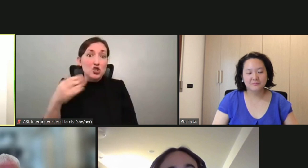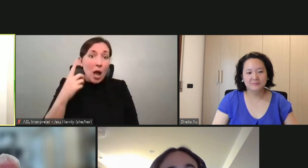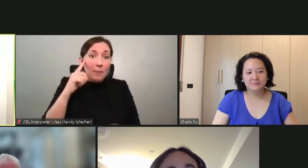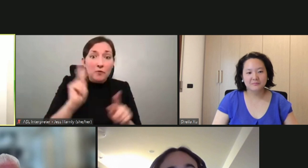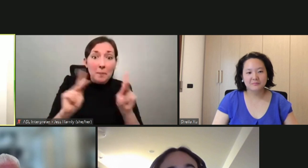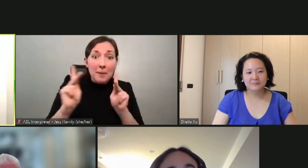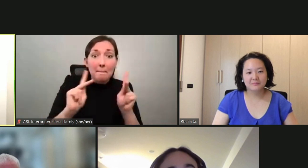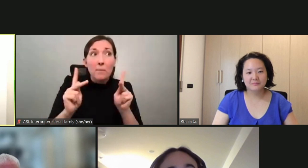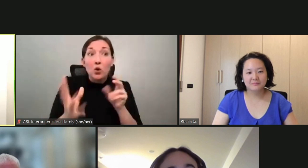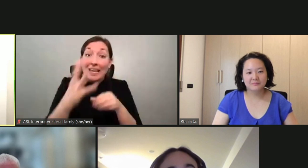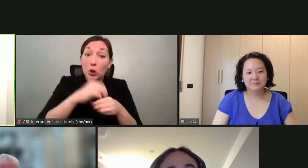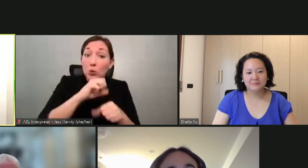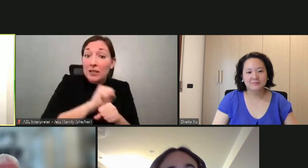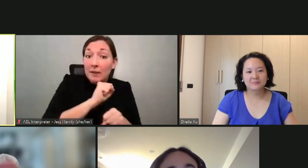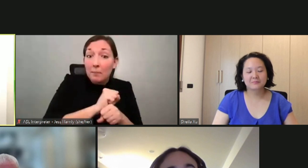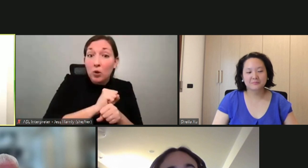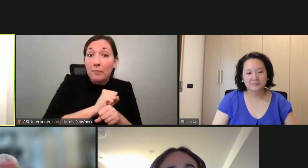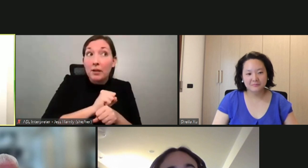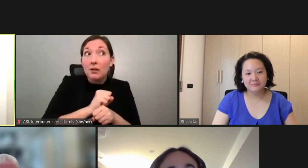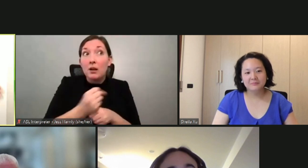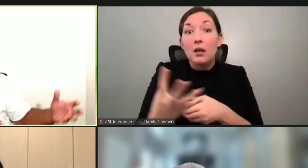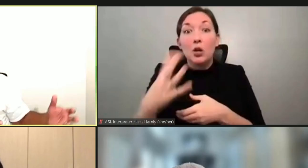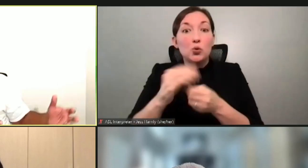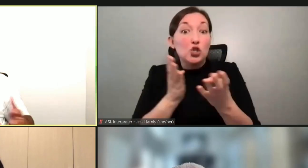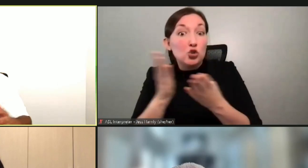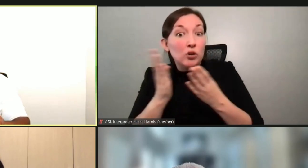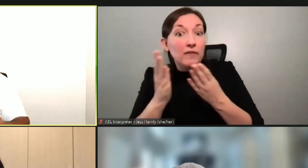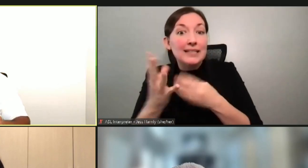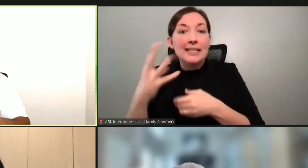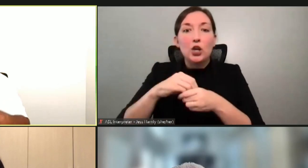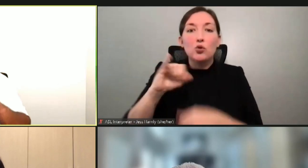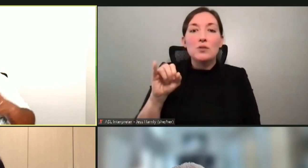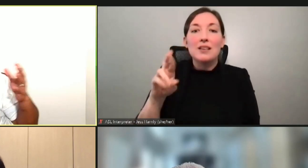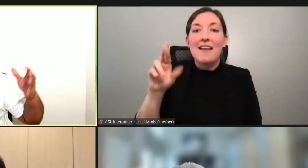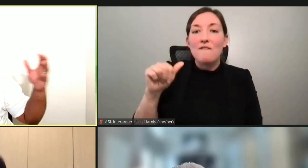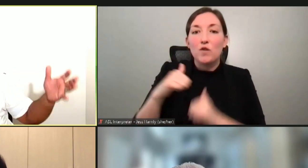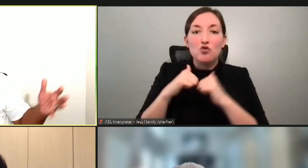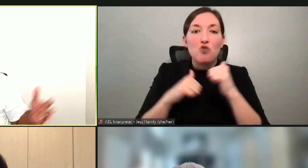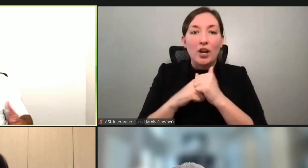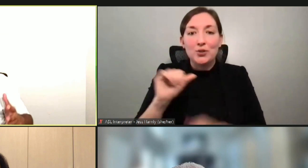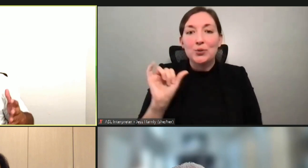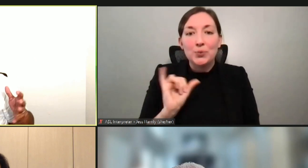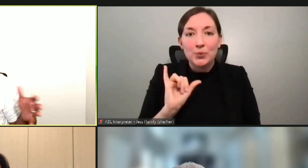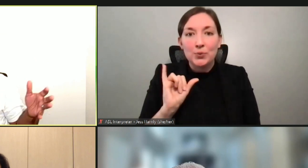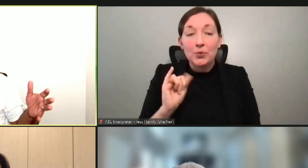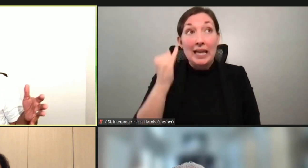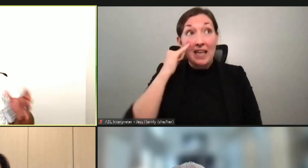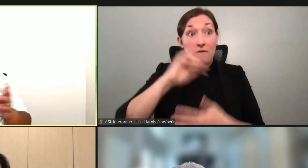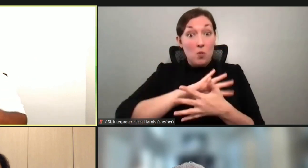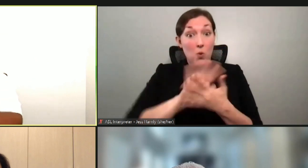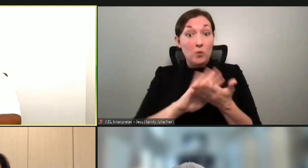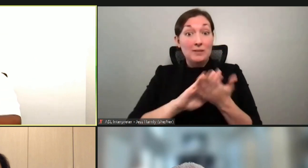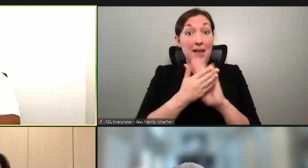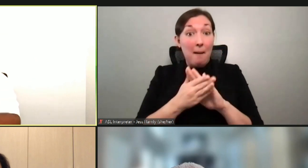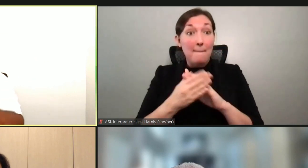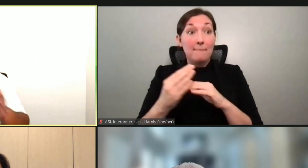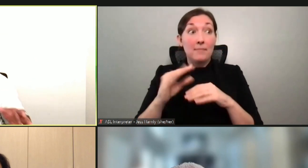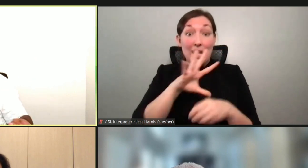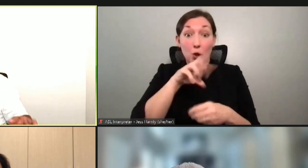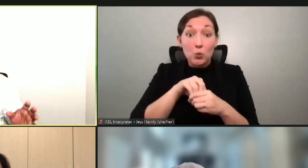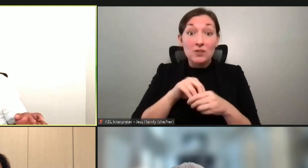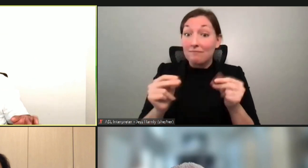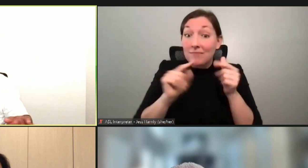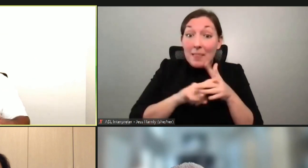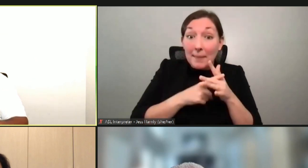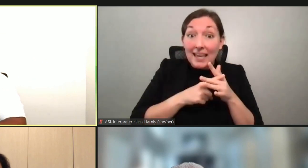inclusive employment, but inclusive service delivery, inclusive infrastructure. And if you make those things inclusive at the start, the